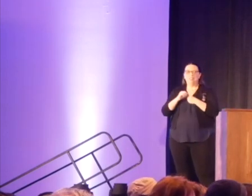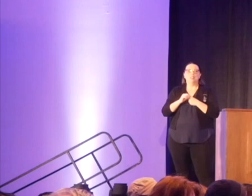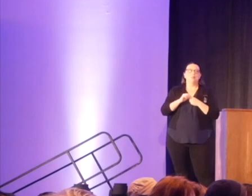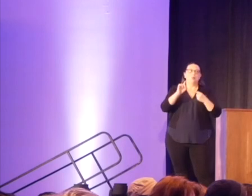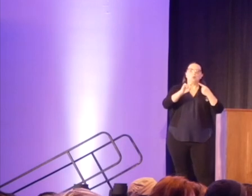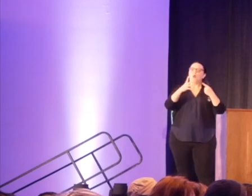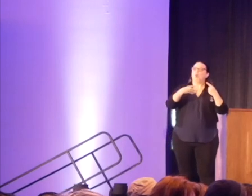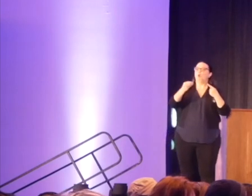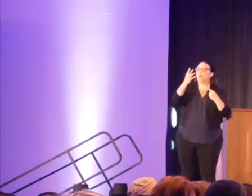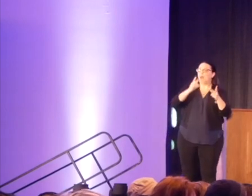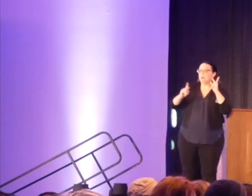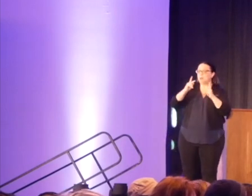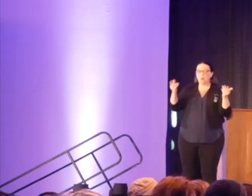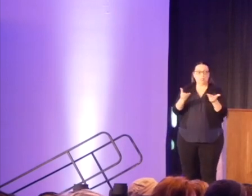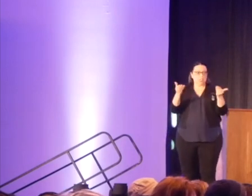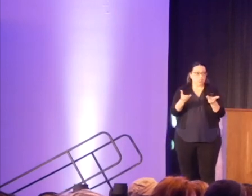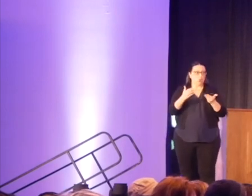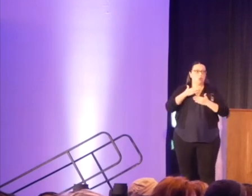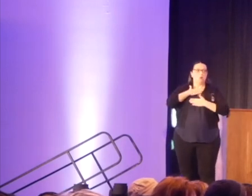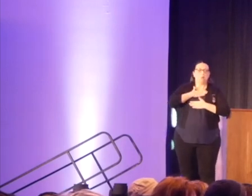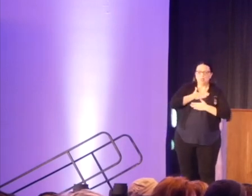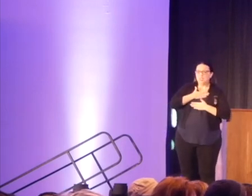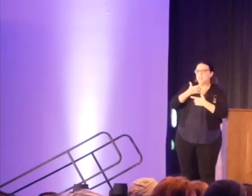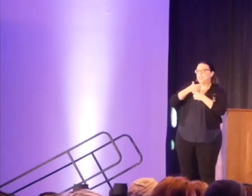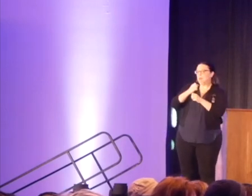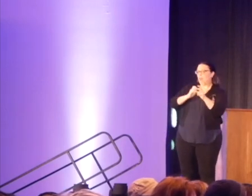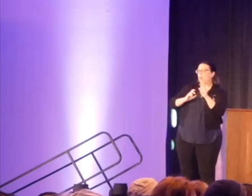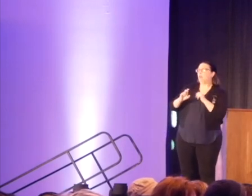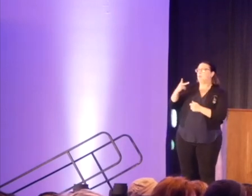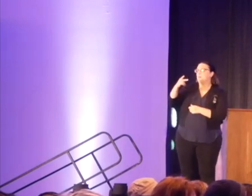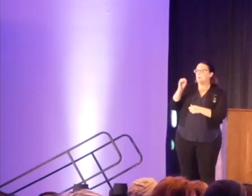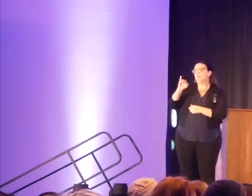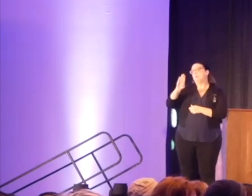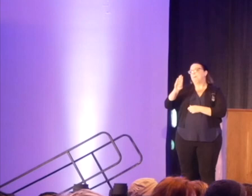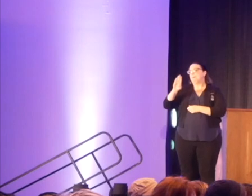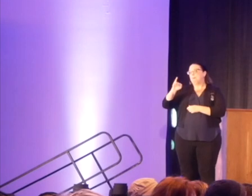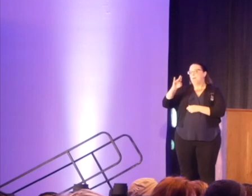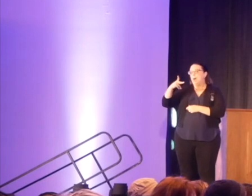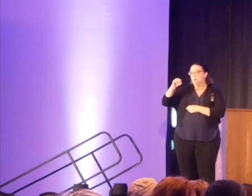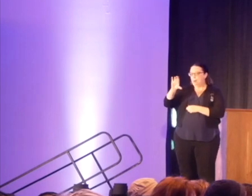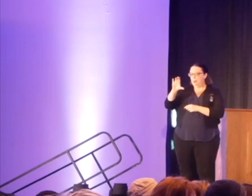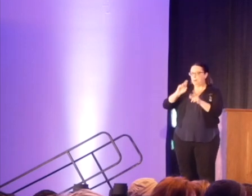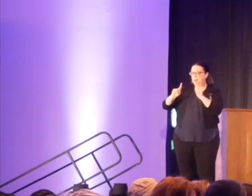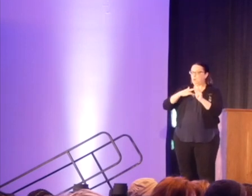people in here, please make people of color feel comfortable around you. I'm not saying that you have to be a white savior.